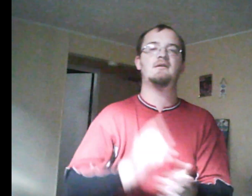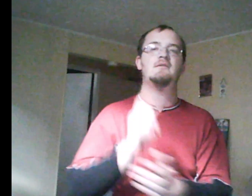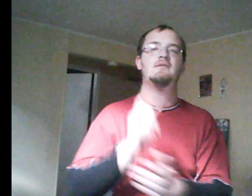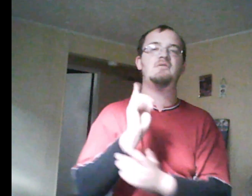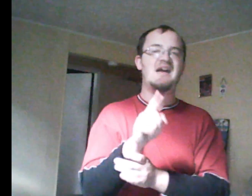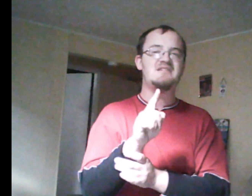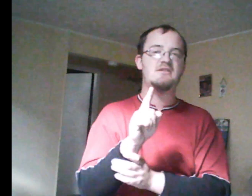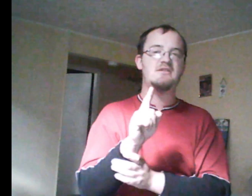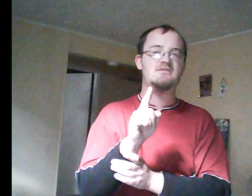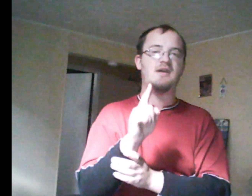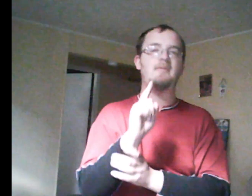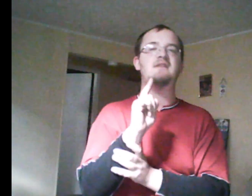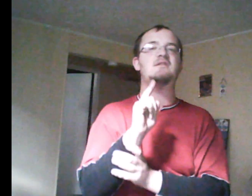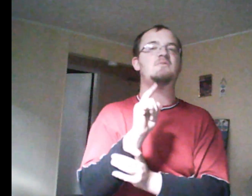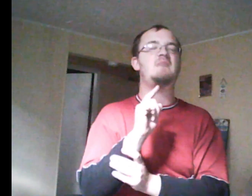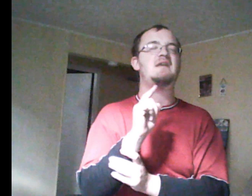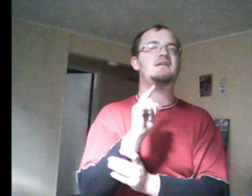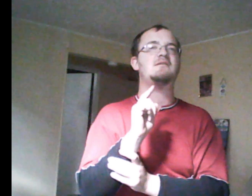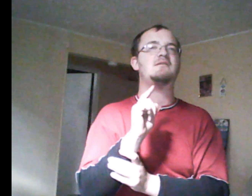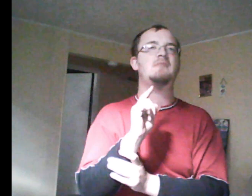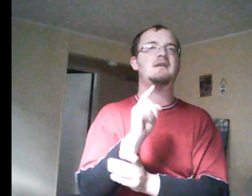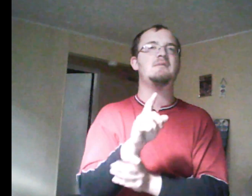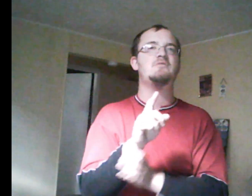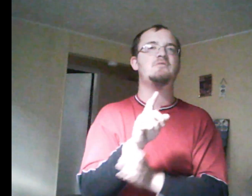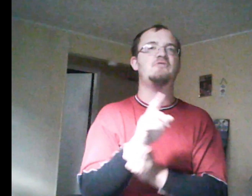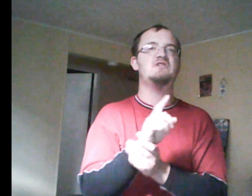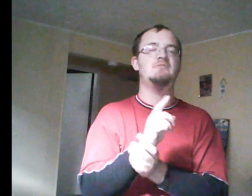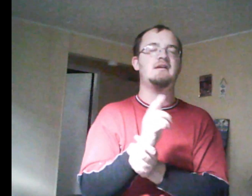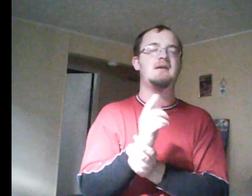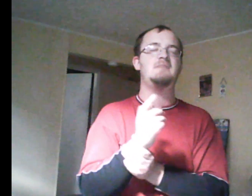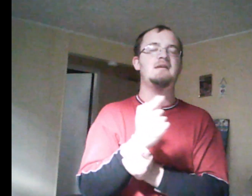friend to Manny. It says, she has her heart in the right place, but she went about it kind of wrong.